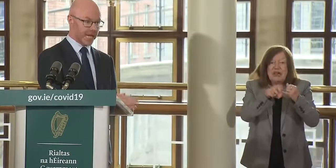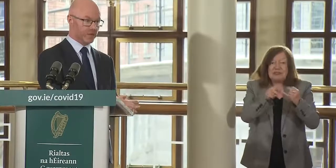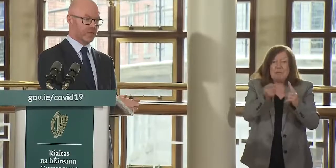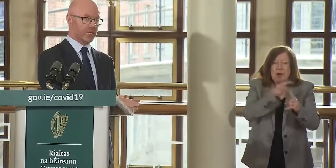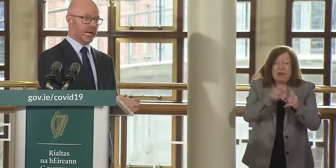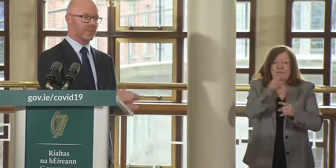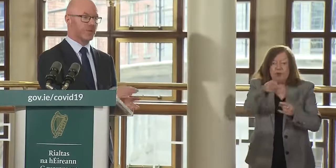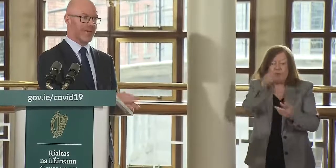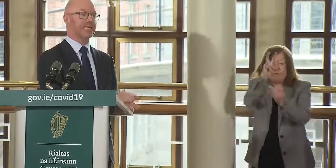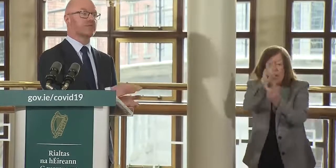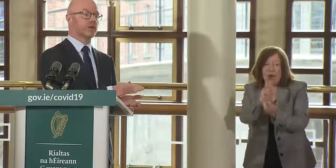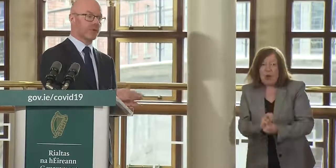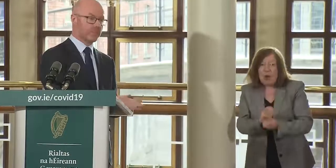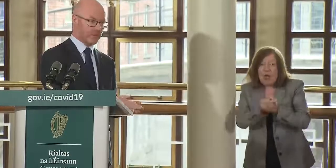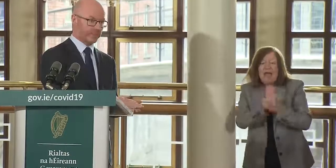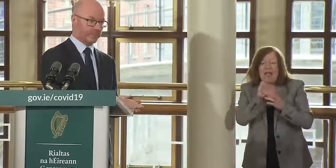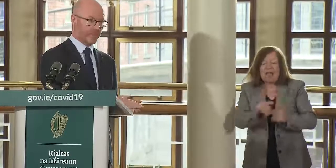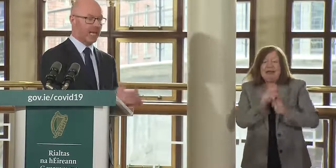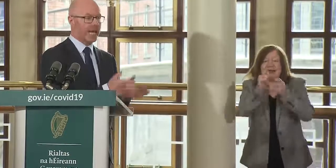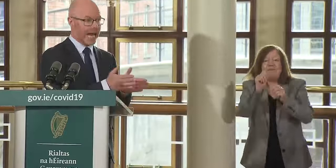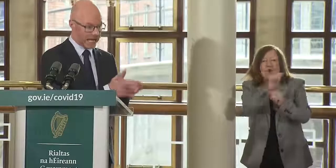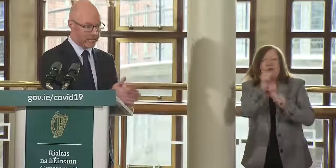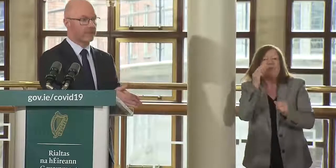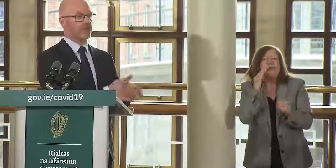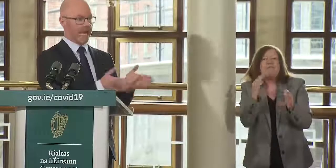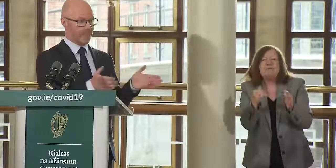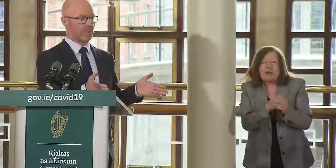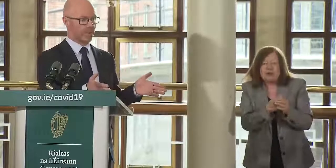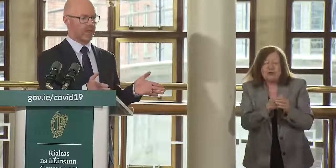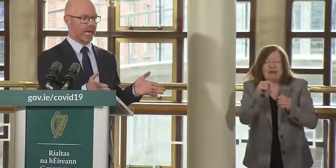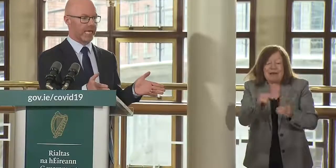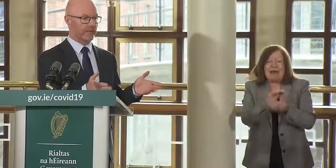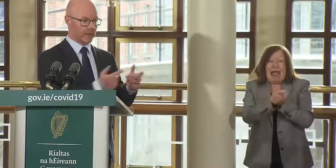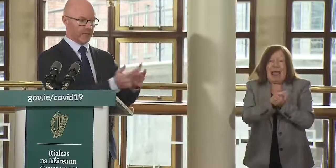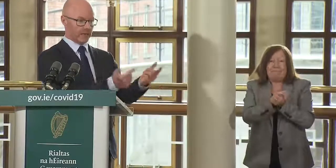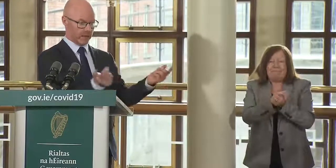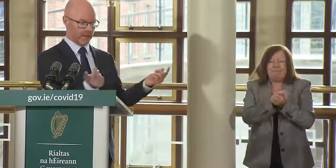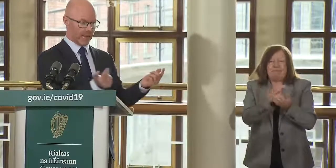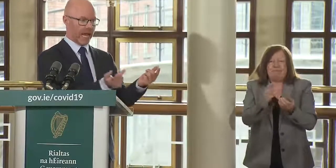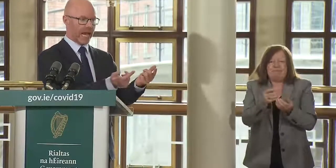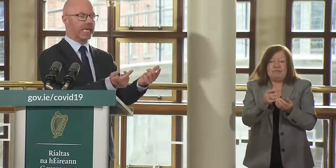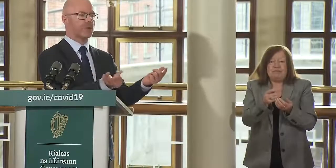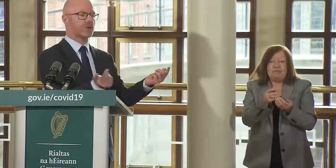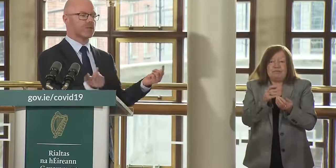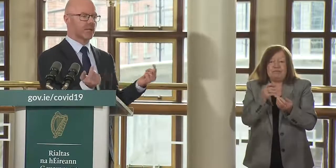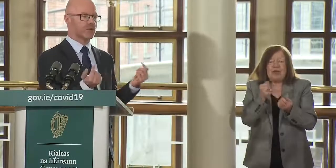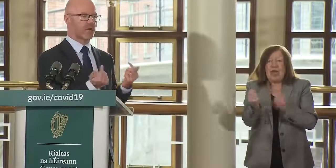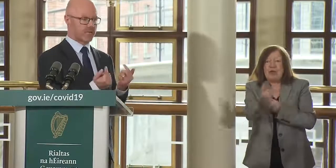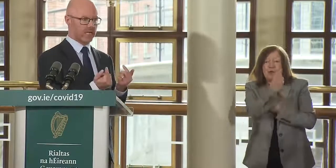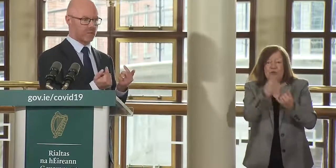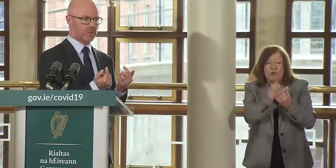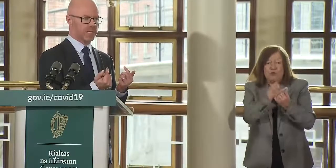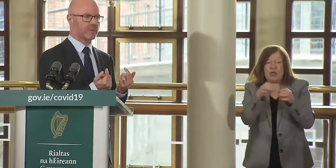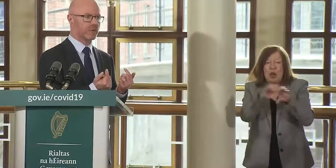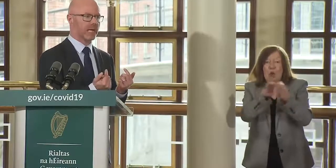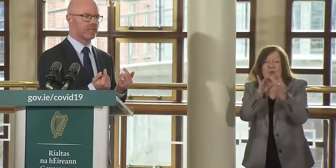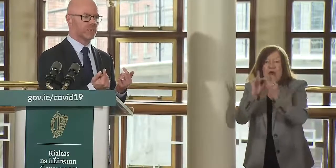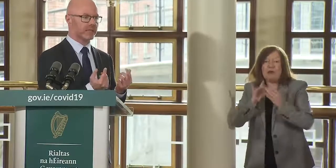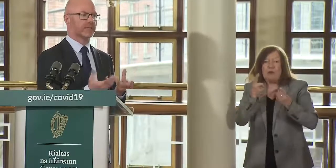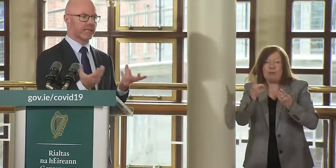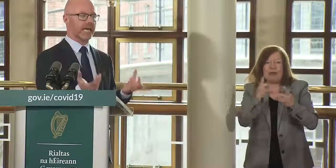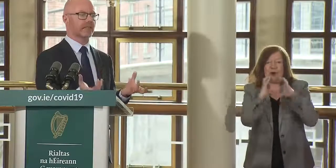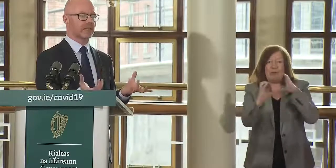if you have downloaded the app you then give your permission and the app will then anyone who was a close contact will be